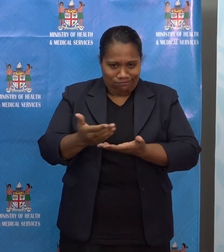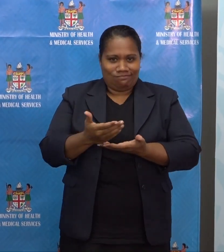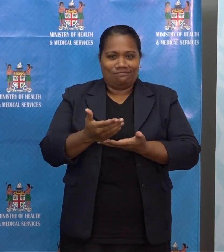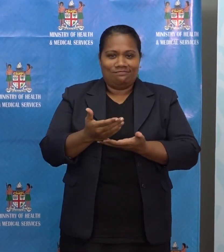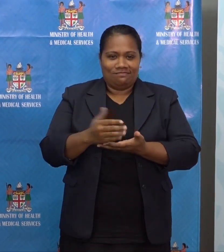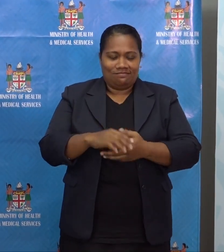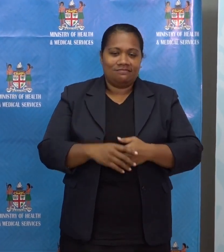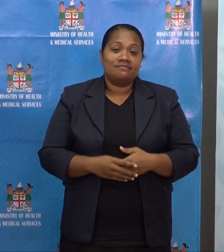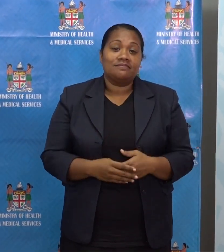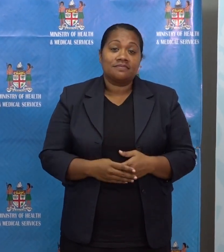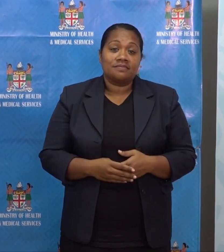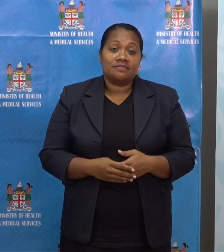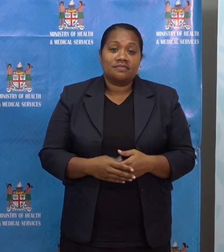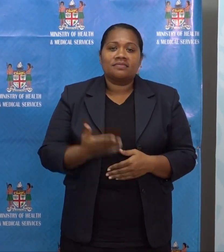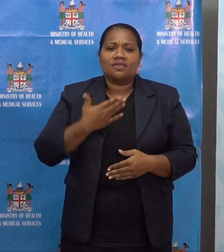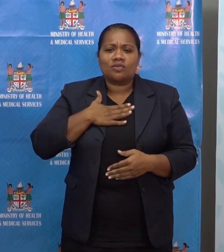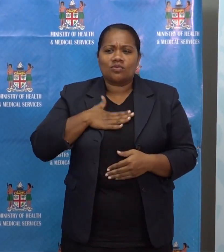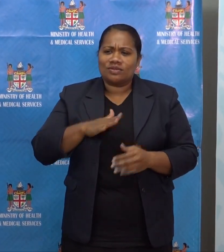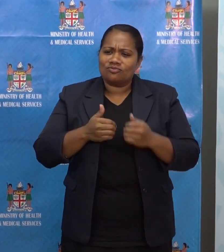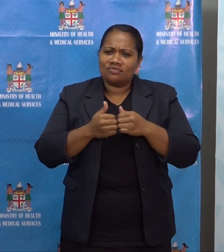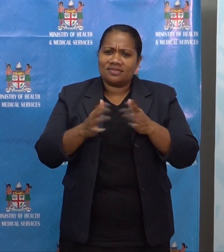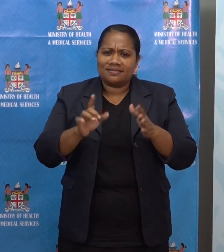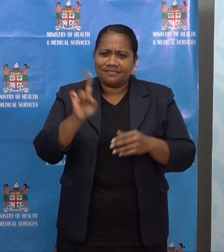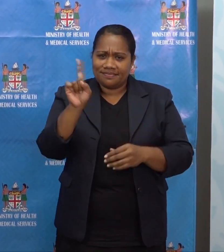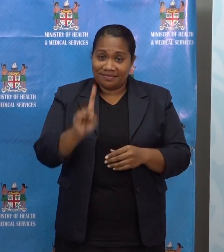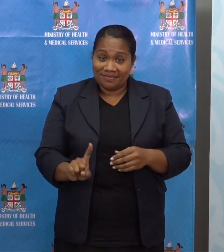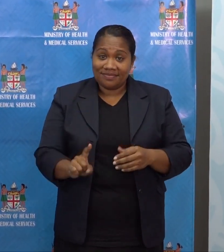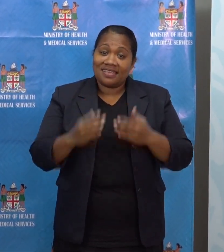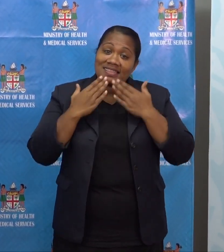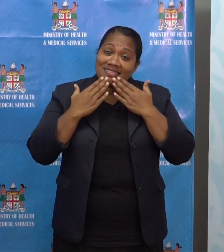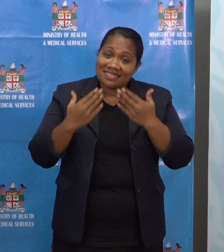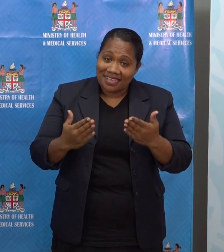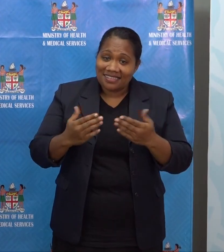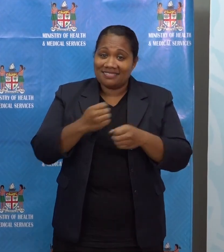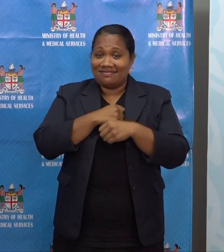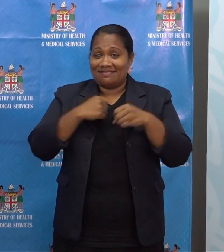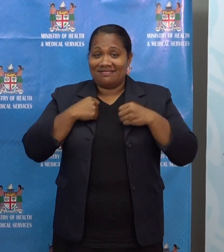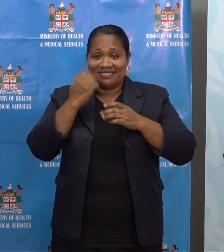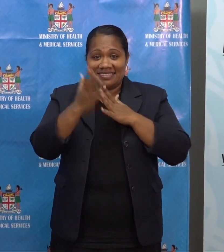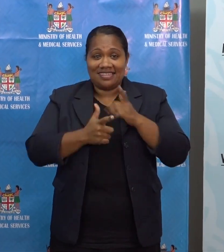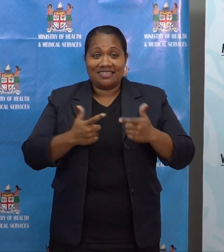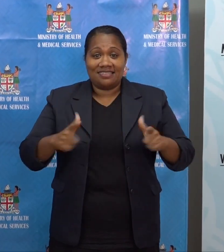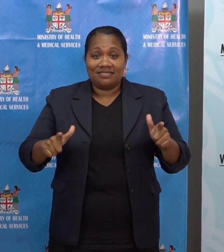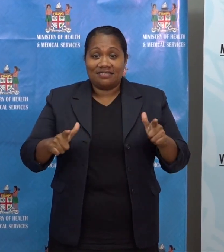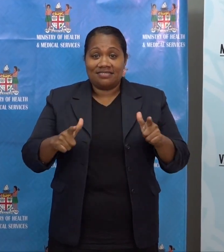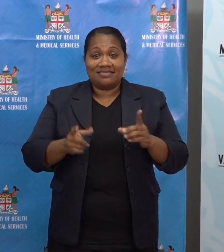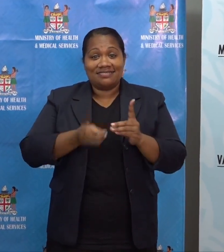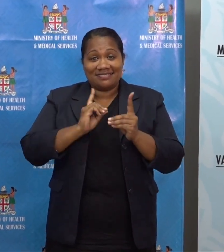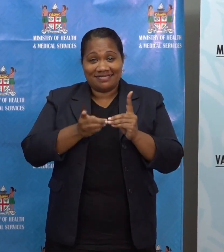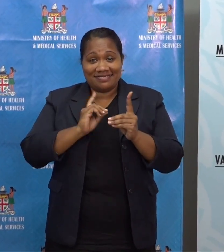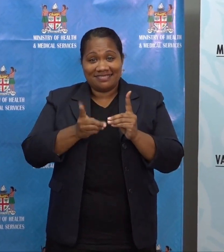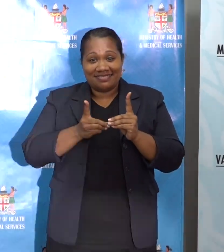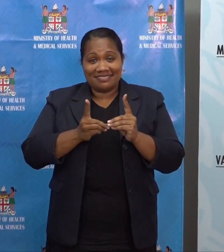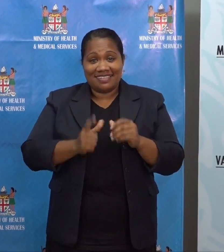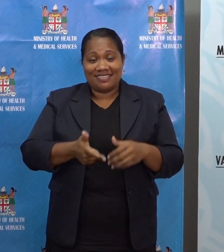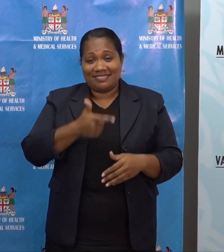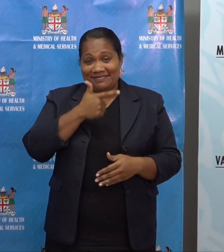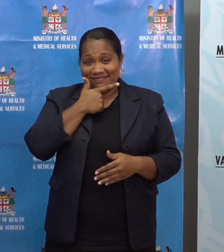Anyway, I want to start today by thanking our sign language interpreter, Rani Mbalin Rokadroka,